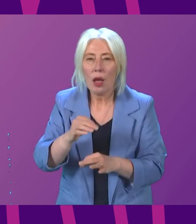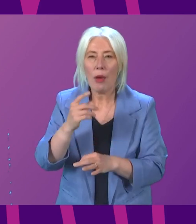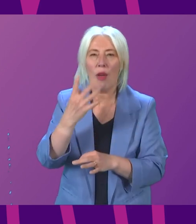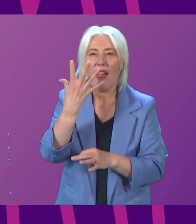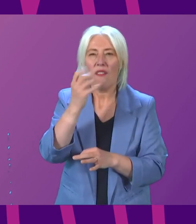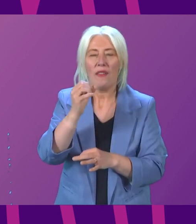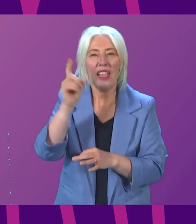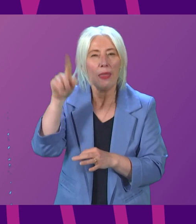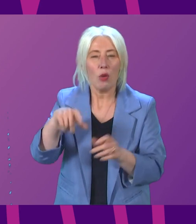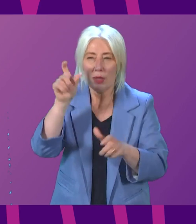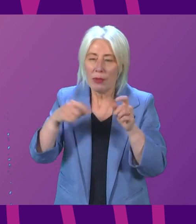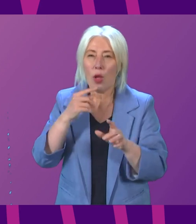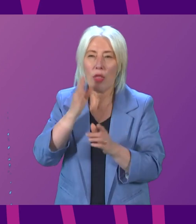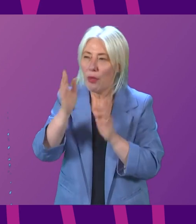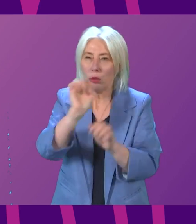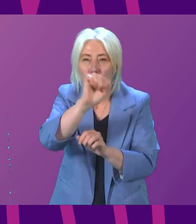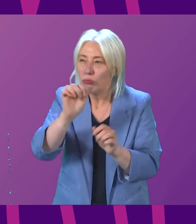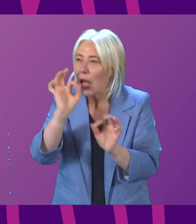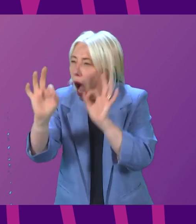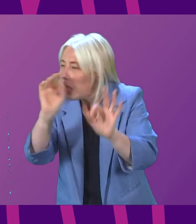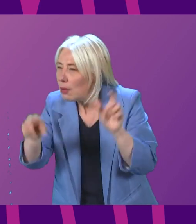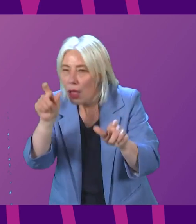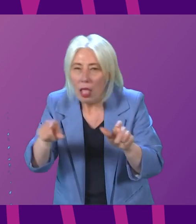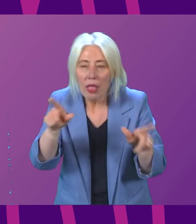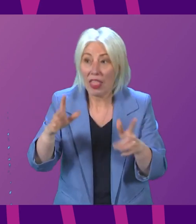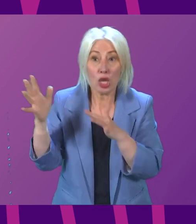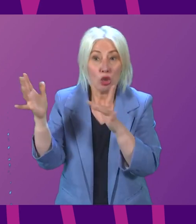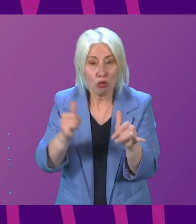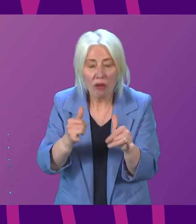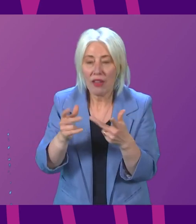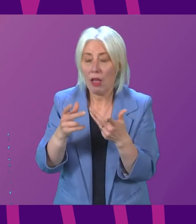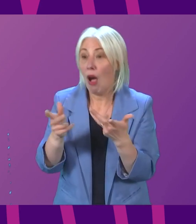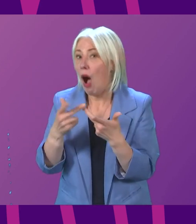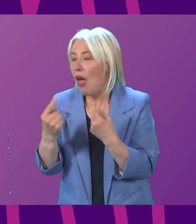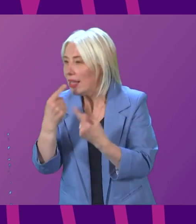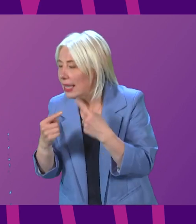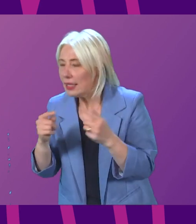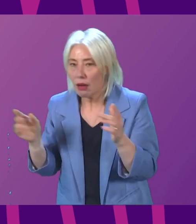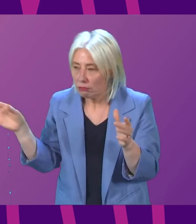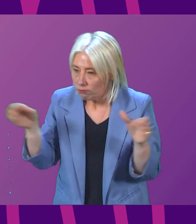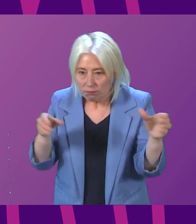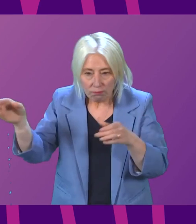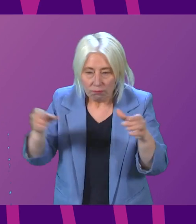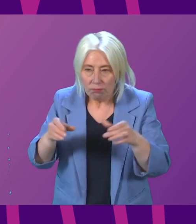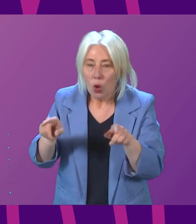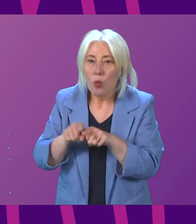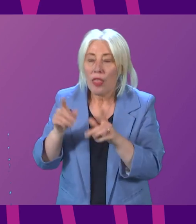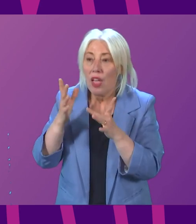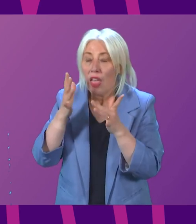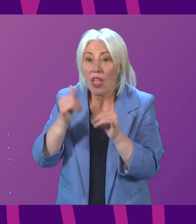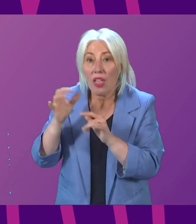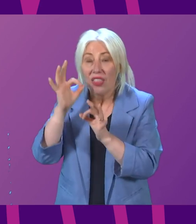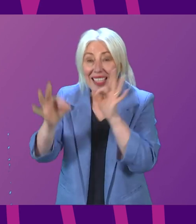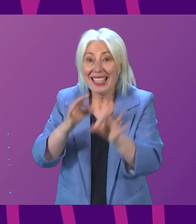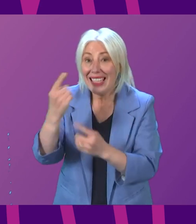about 50,000 households. And that survey, alongside the use of other data, builds on the census returns, so that the census